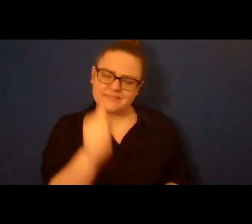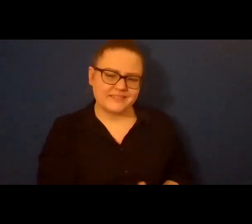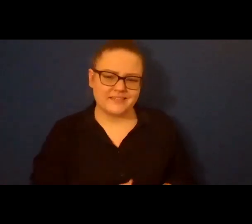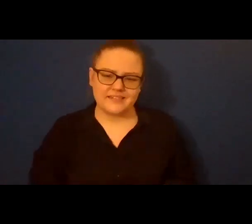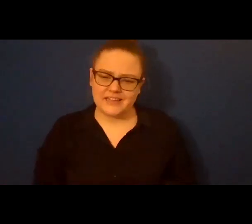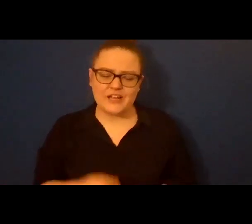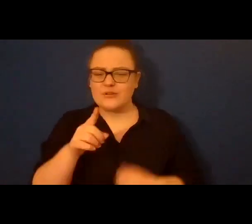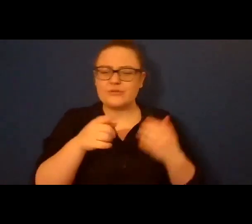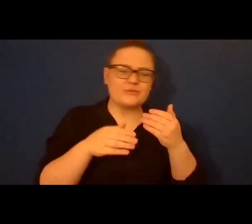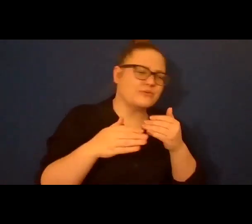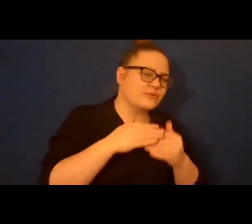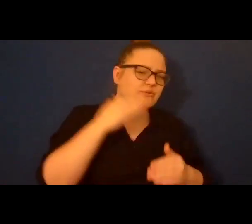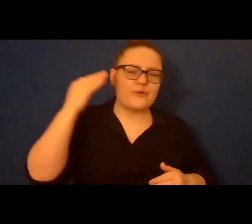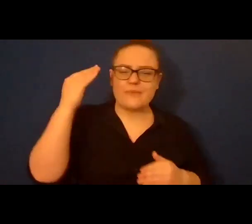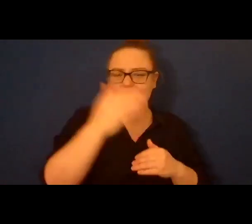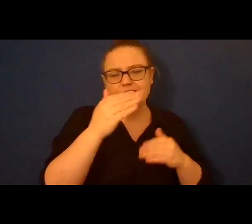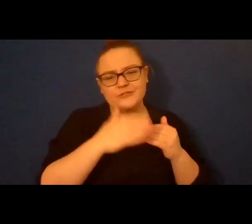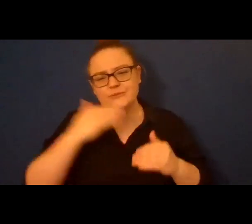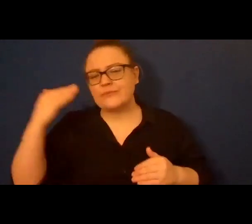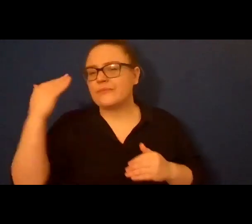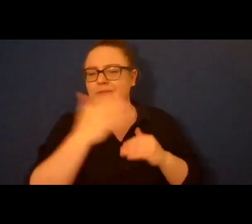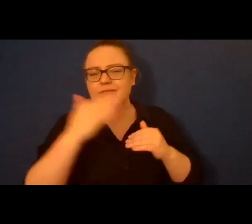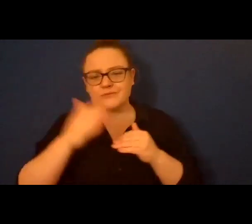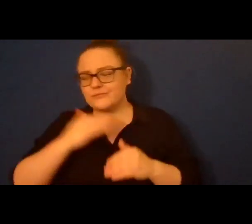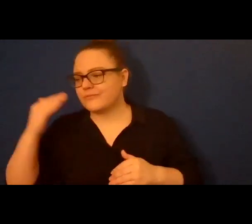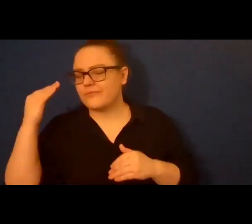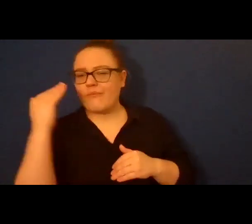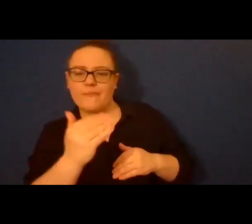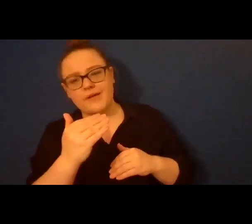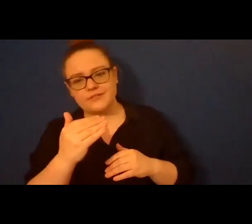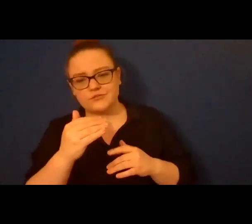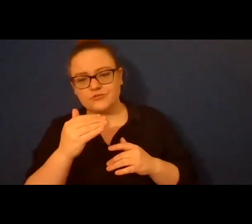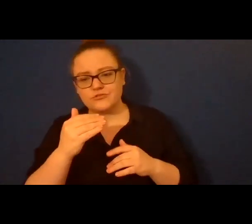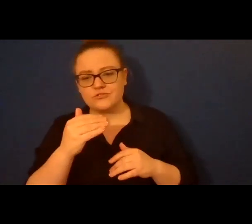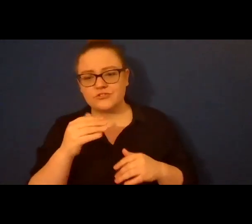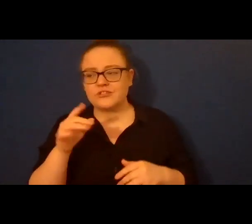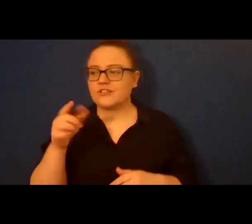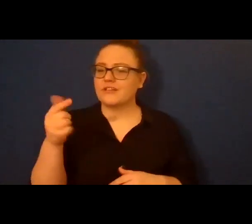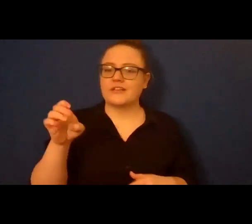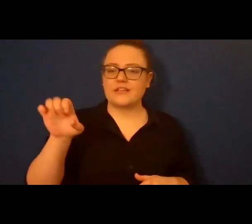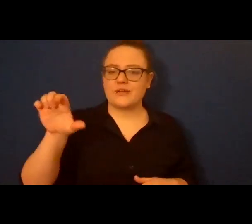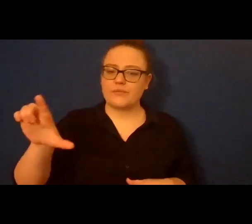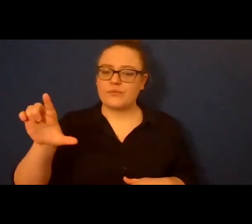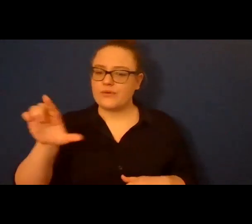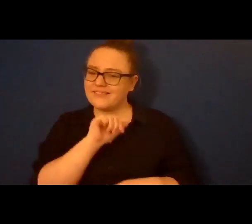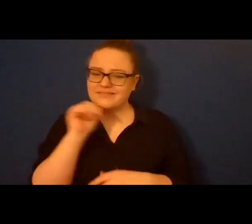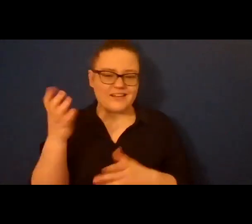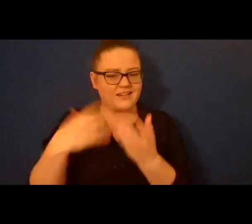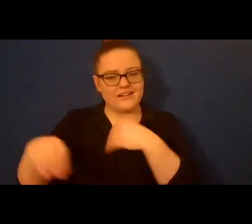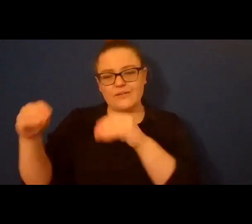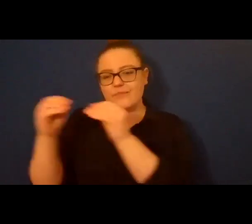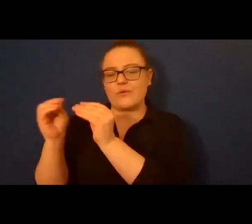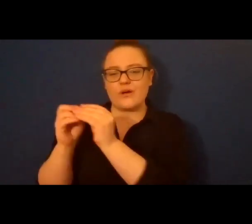stone. Too saddle to horse. Too crime to pay. Gabriel no not anymore. You too gone to